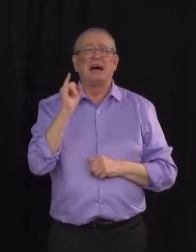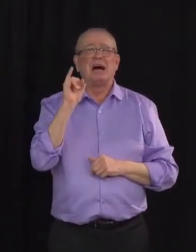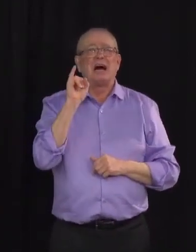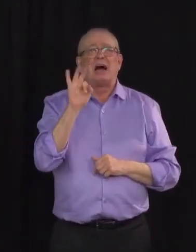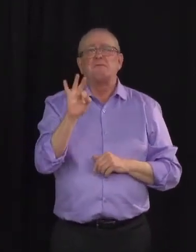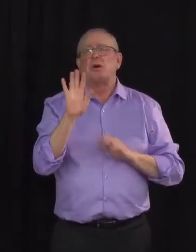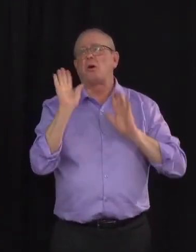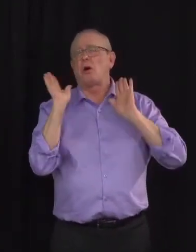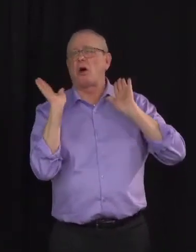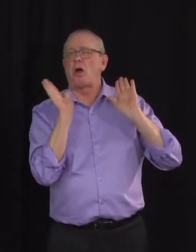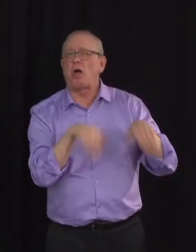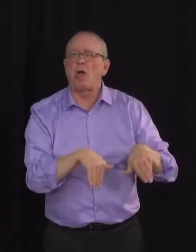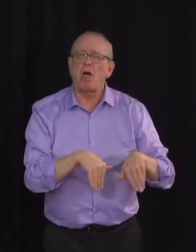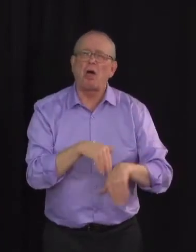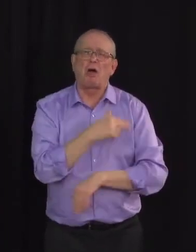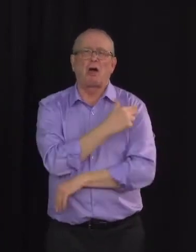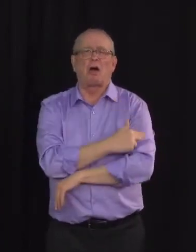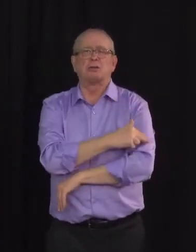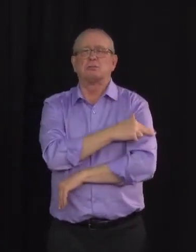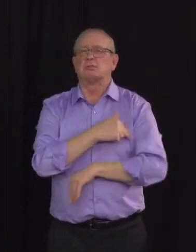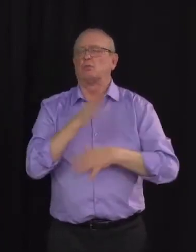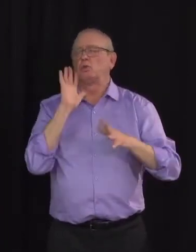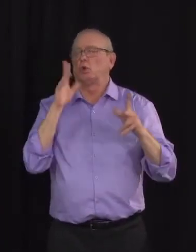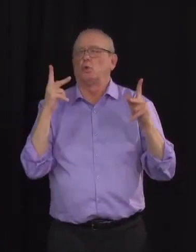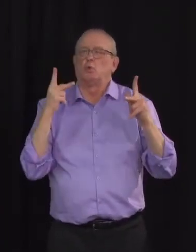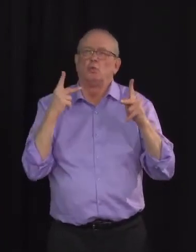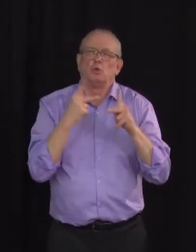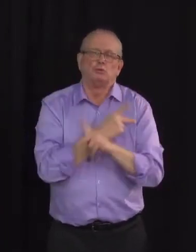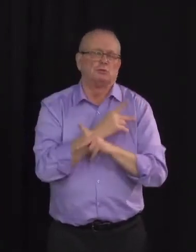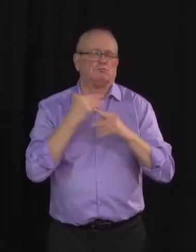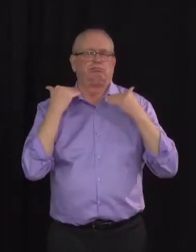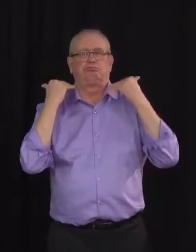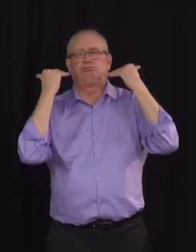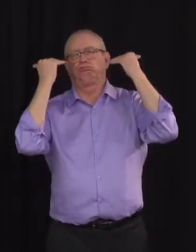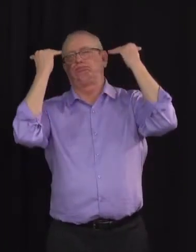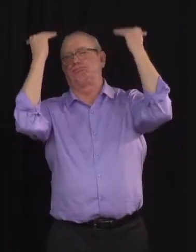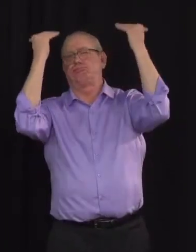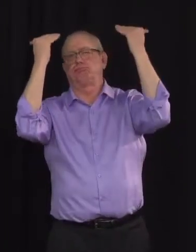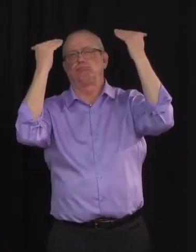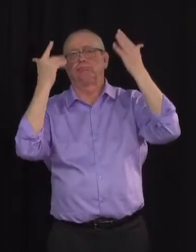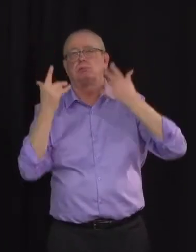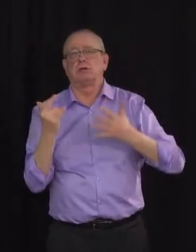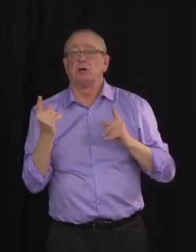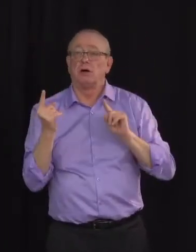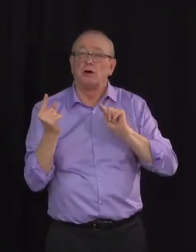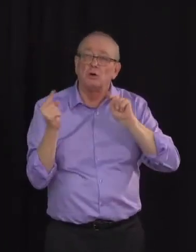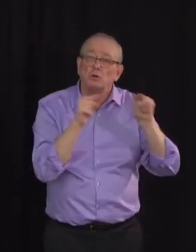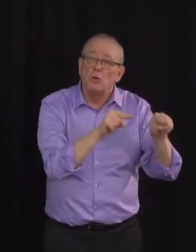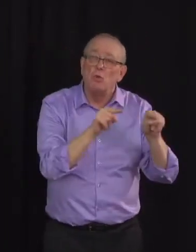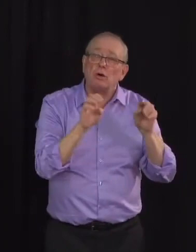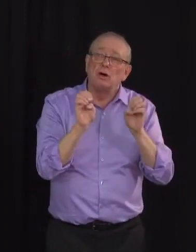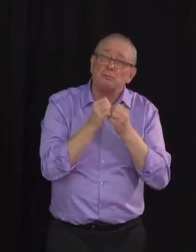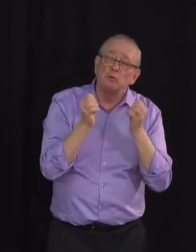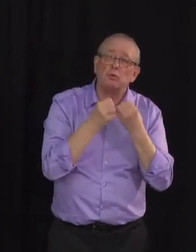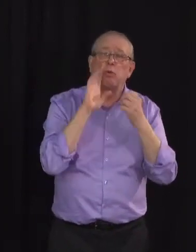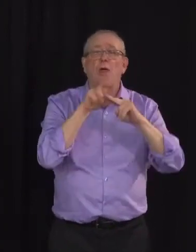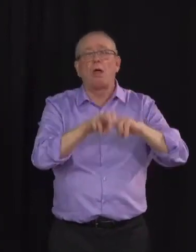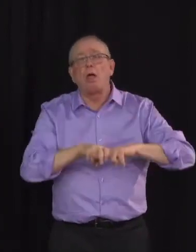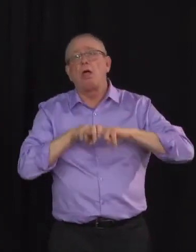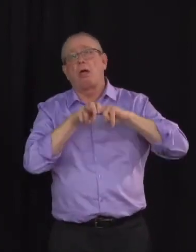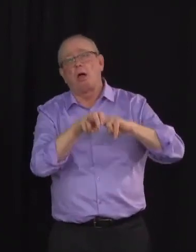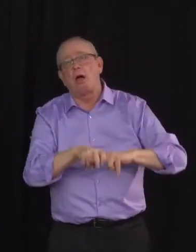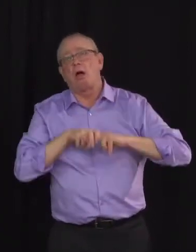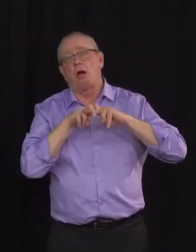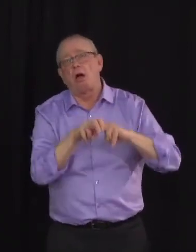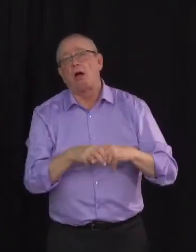longer in the emergency department while waiting for a bed. This in turn can lead emergency departments to fill up faster challenging